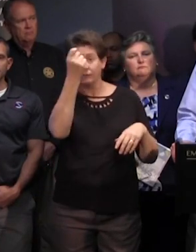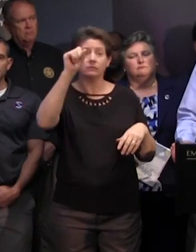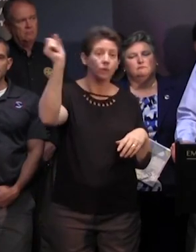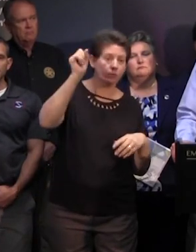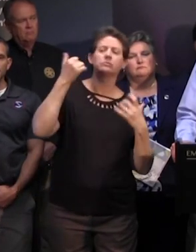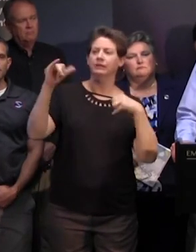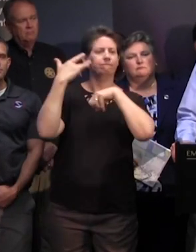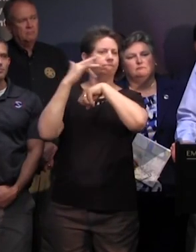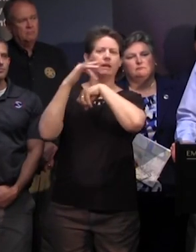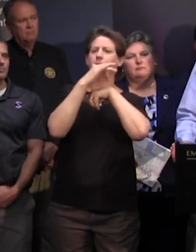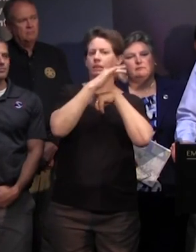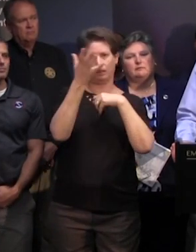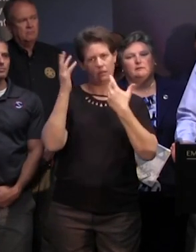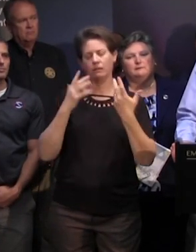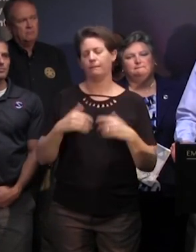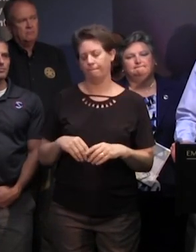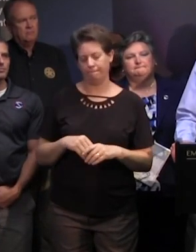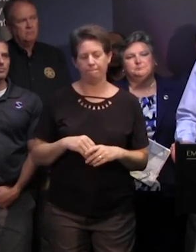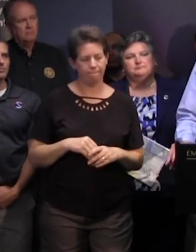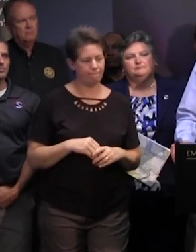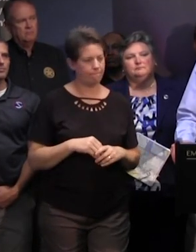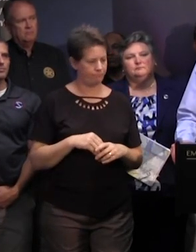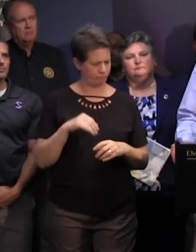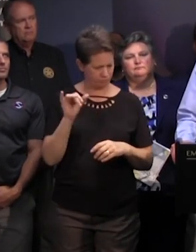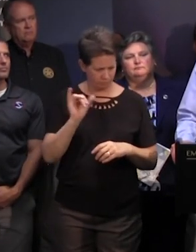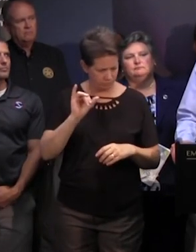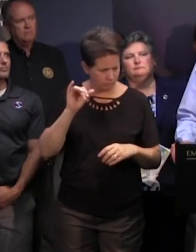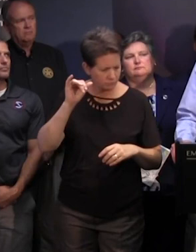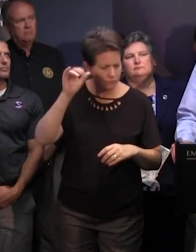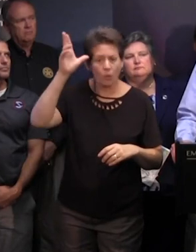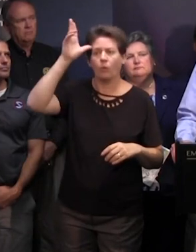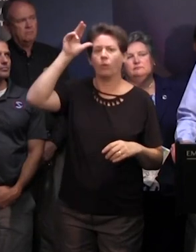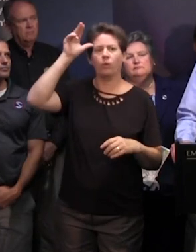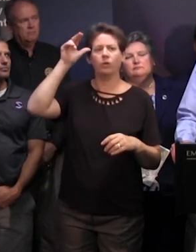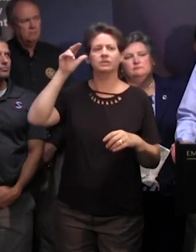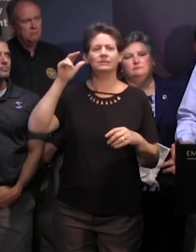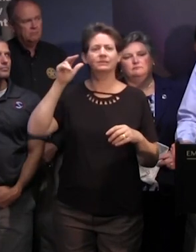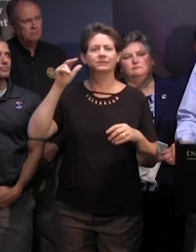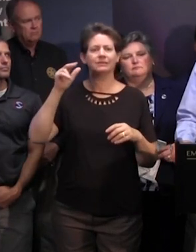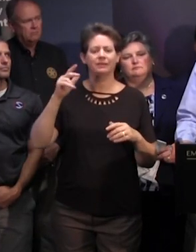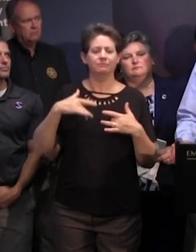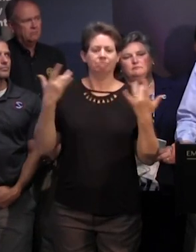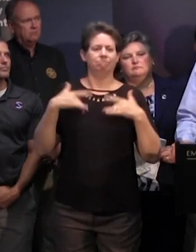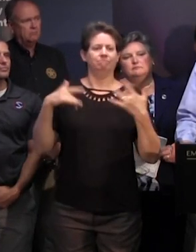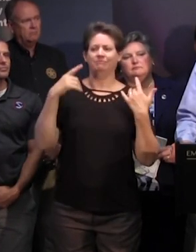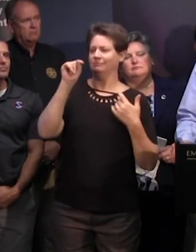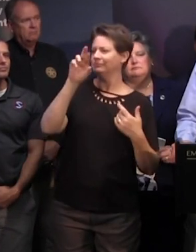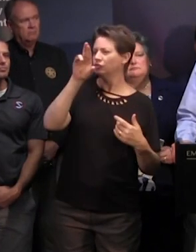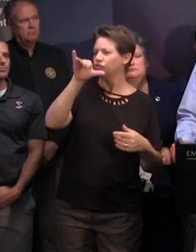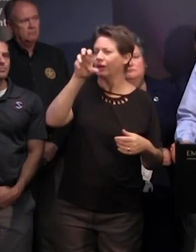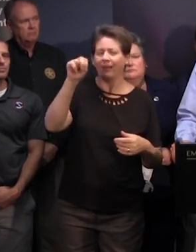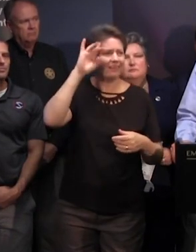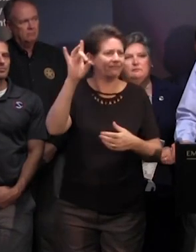spartanburg and also there's a uh a horse trials an equestrian trial going on in tryon north carolina i think they have